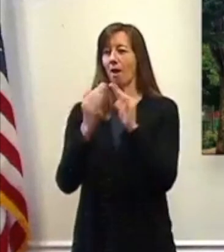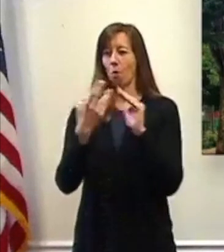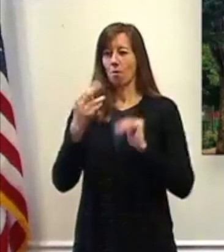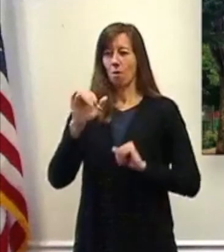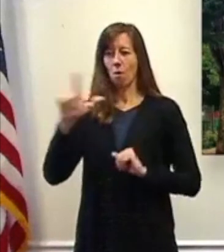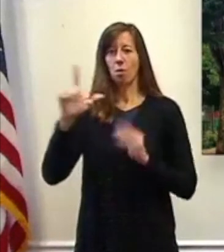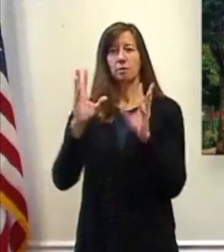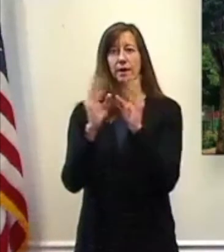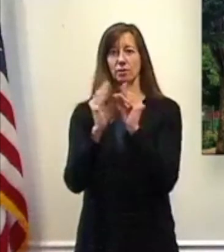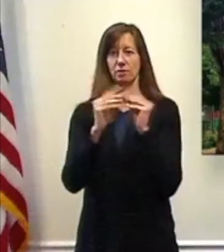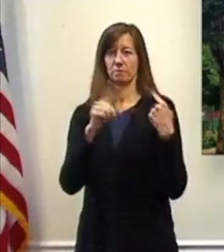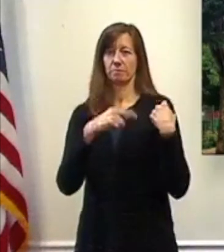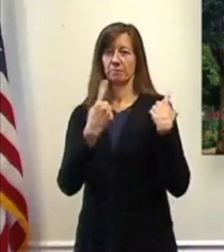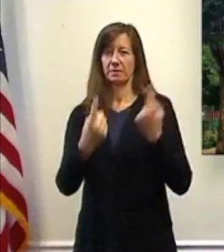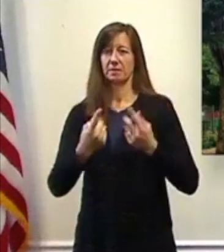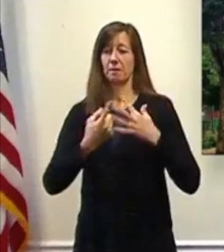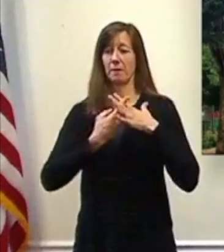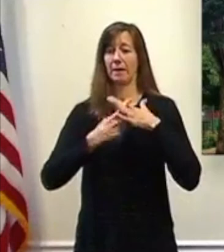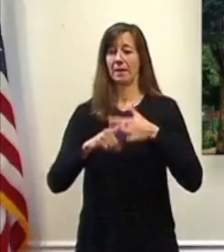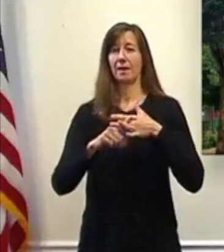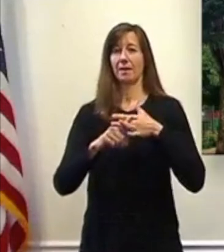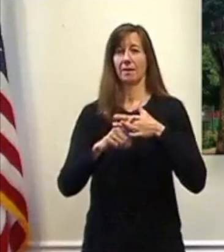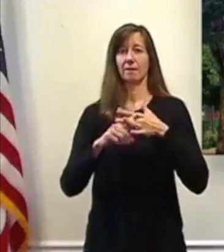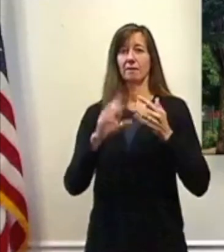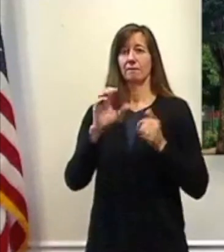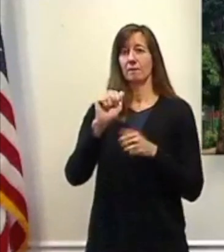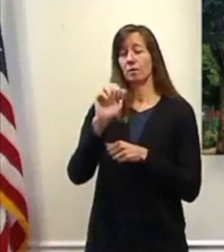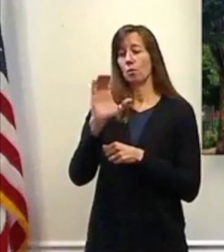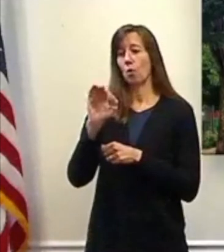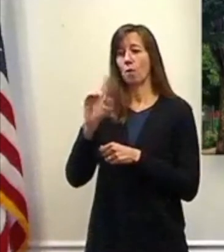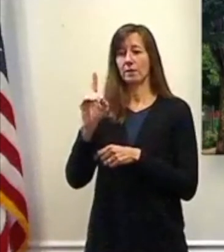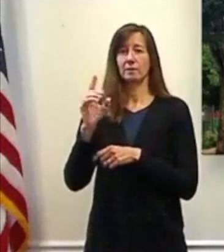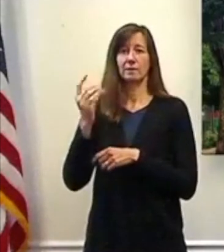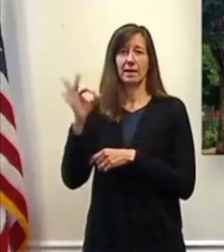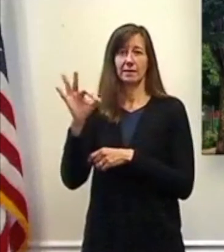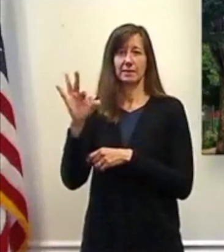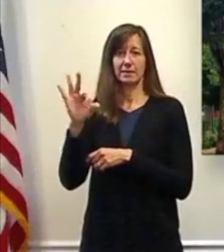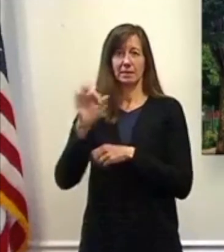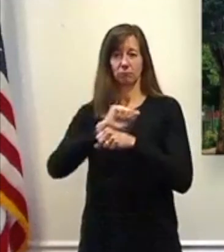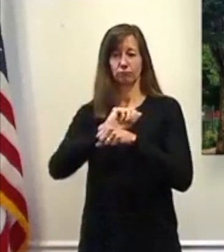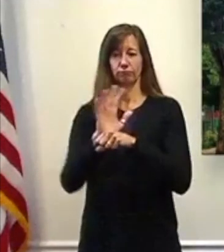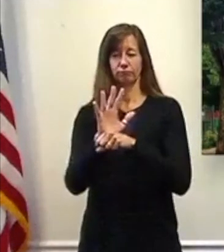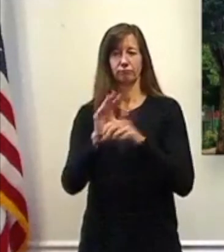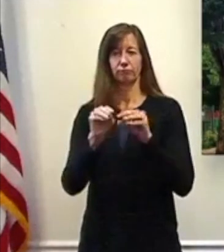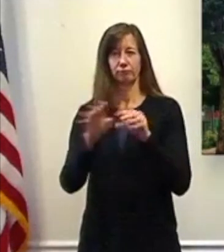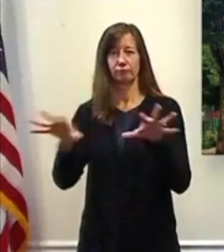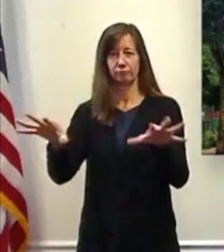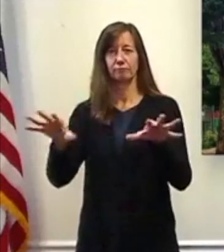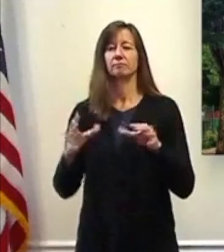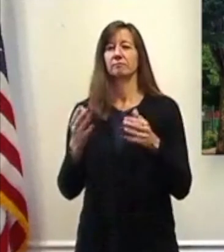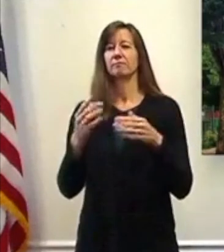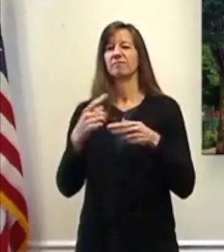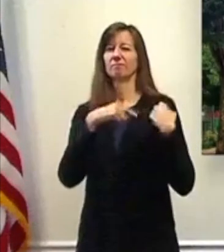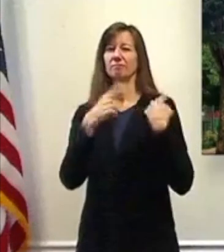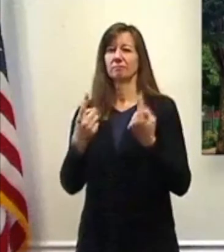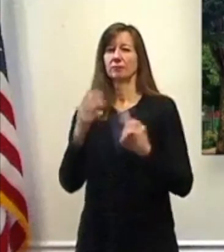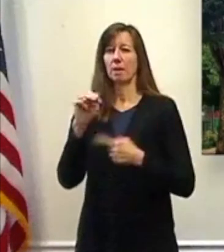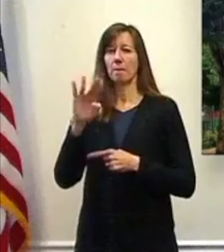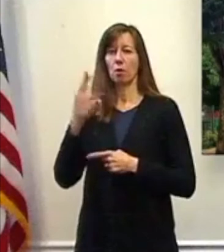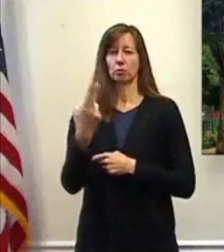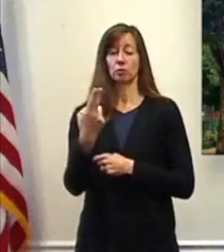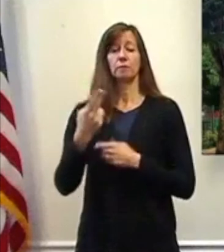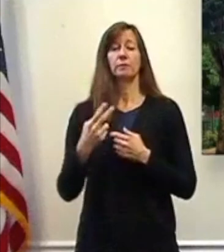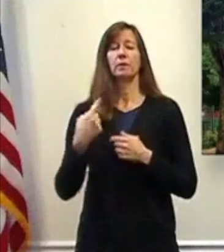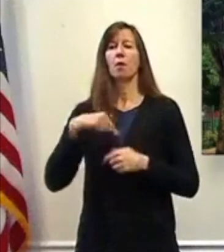beginning of the COVID-19 pandemic in March. We obviously have been coming to you live on multiple